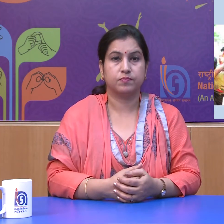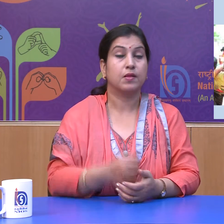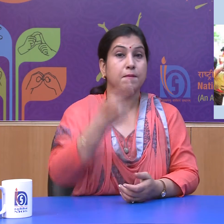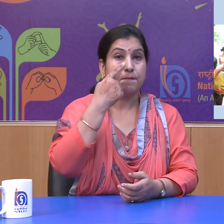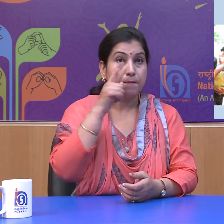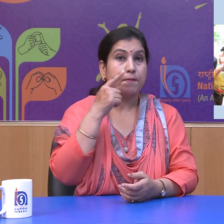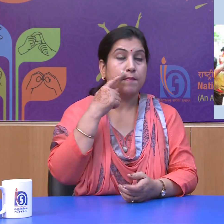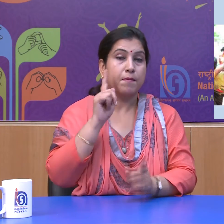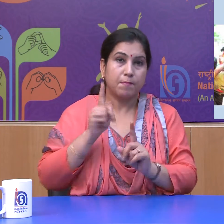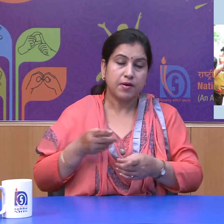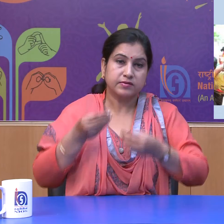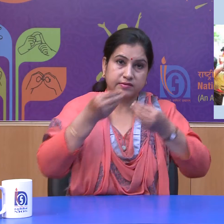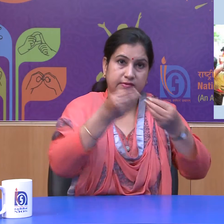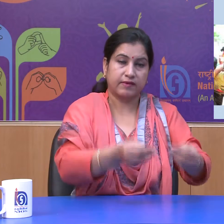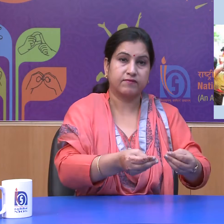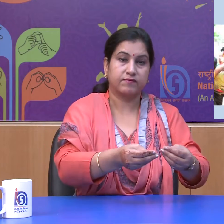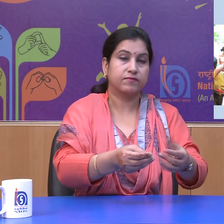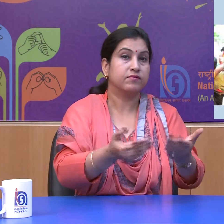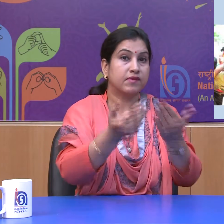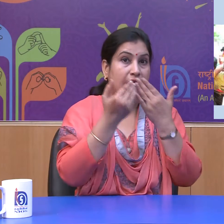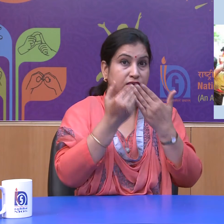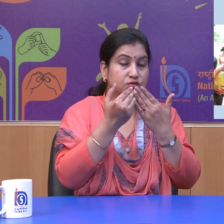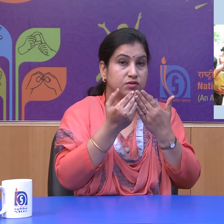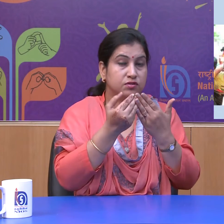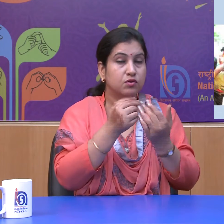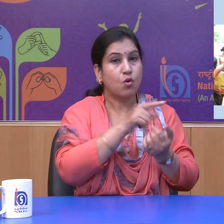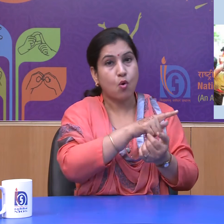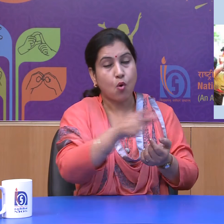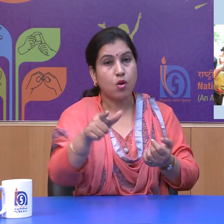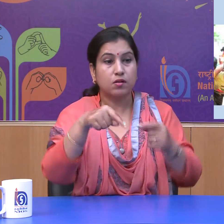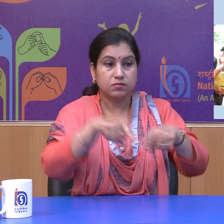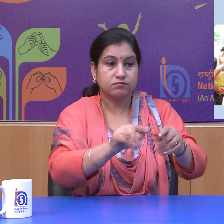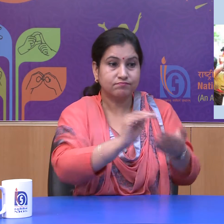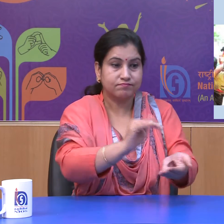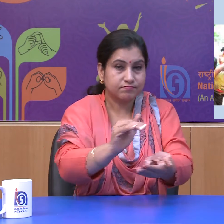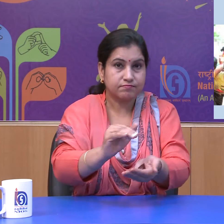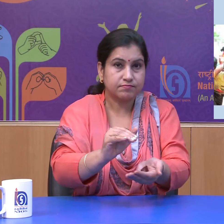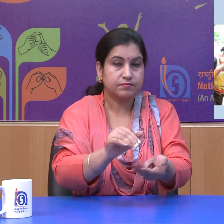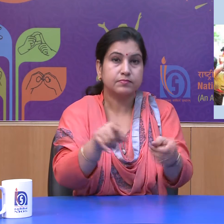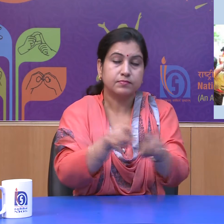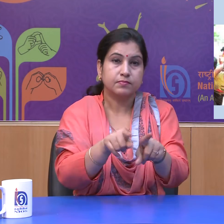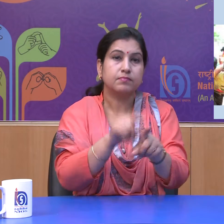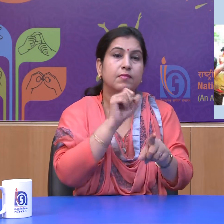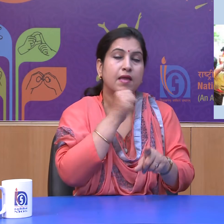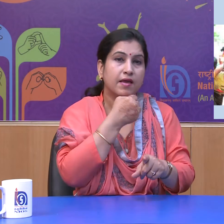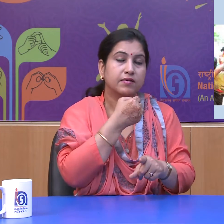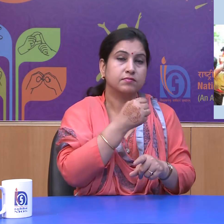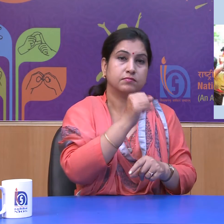provide opportunities for the education of their children between the age of 6 and